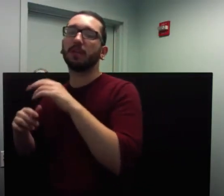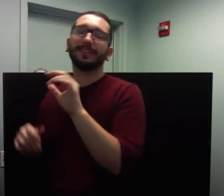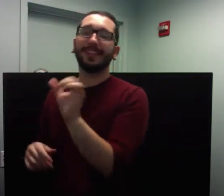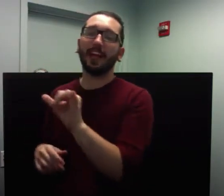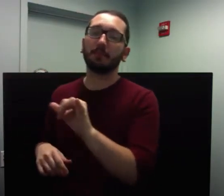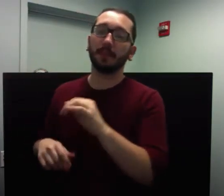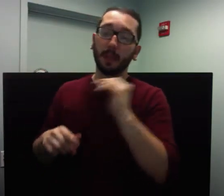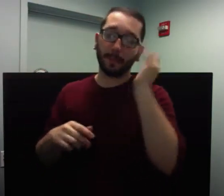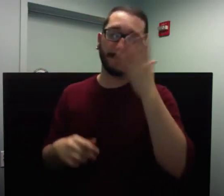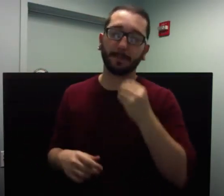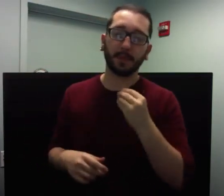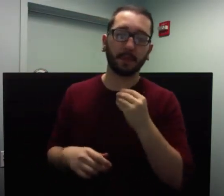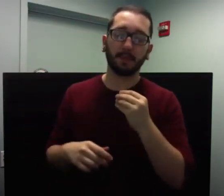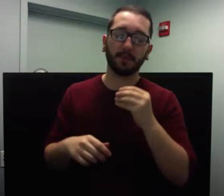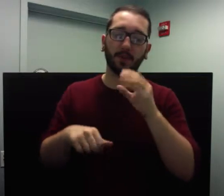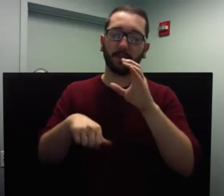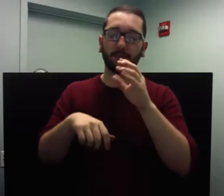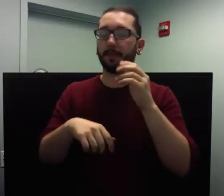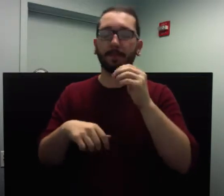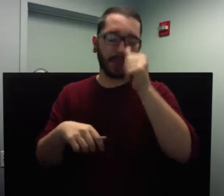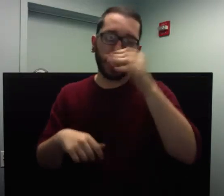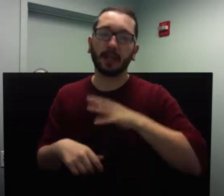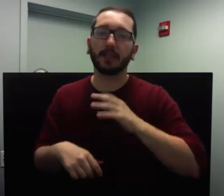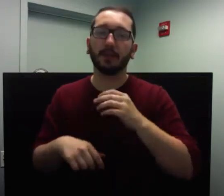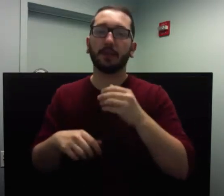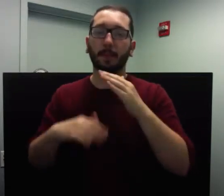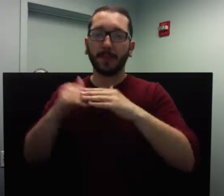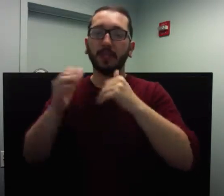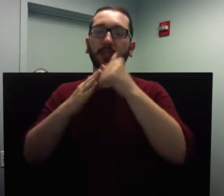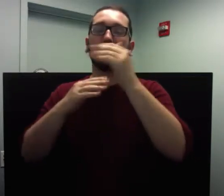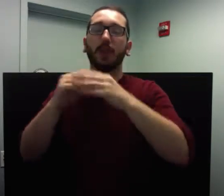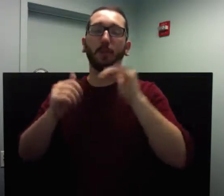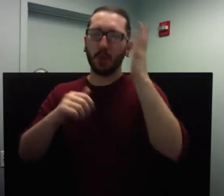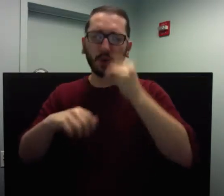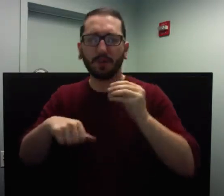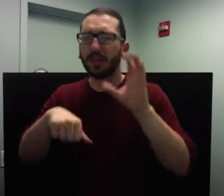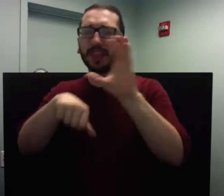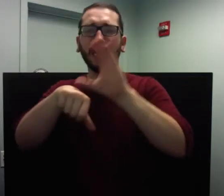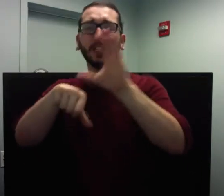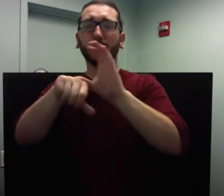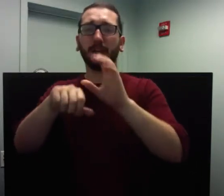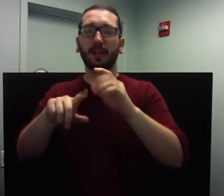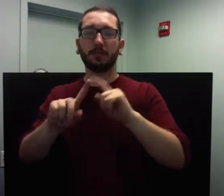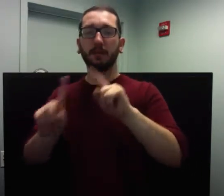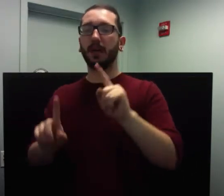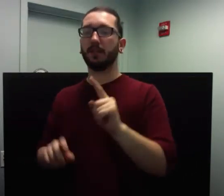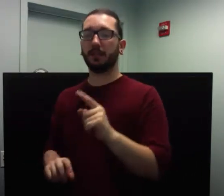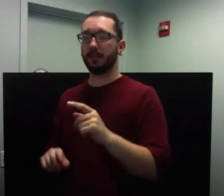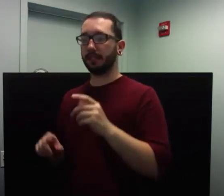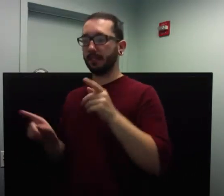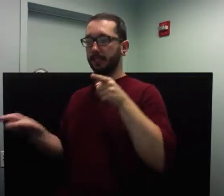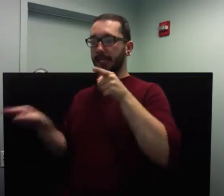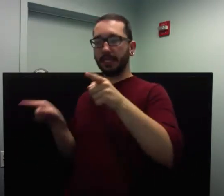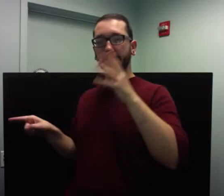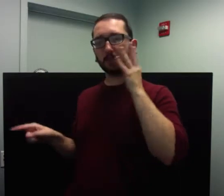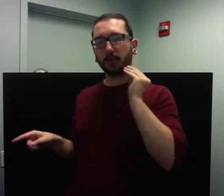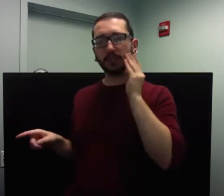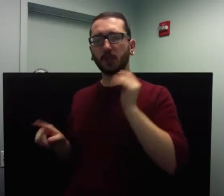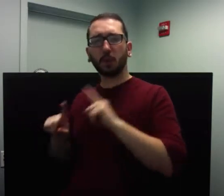cathedral. But his inner experience was quite different. We do have the power to affect our own